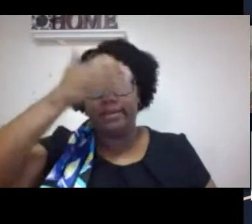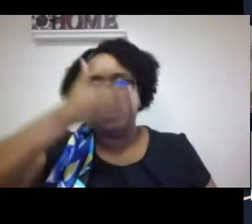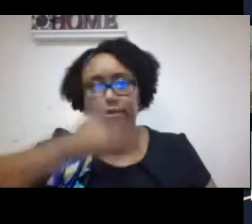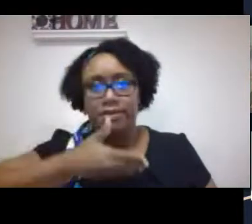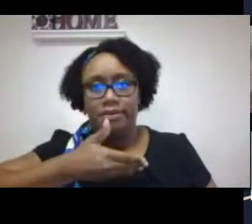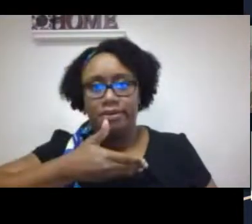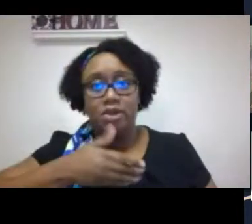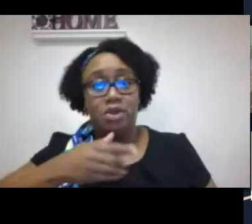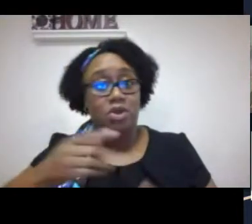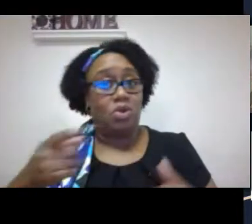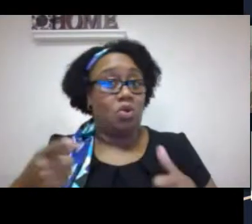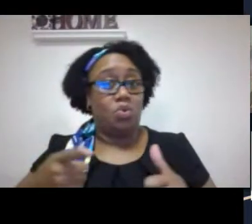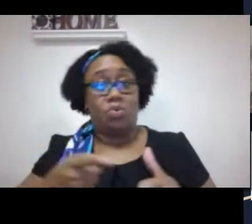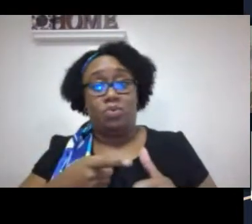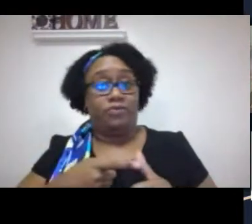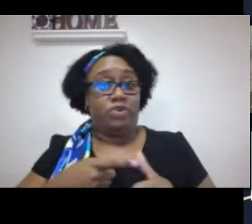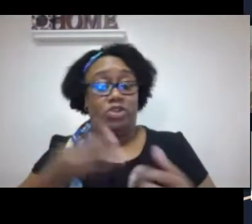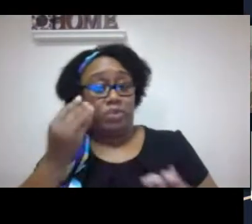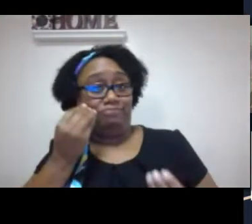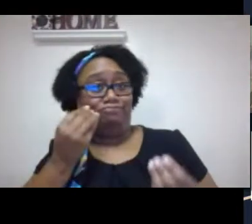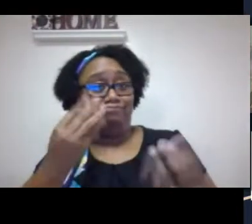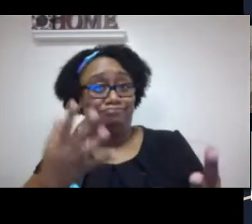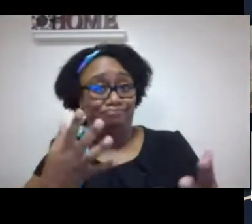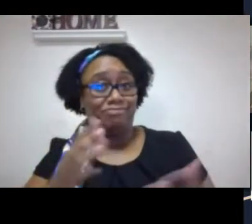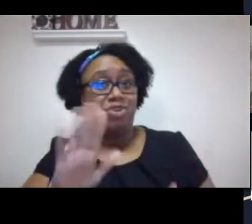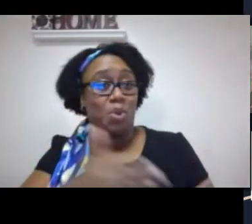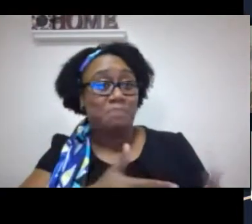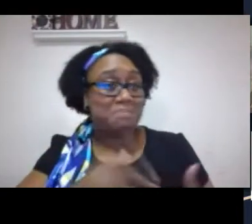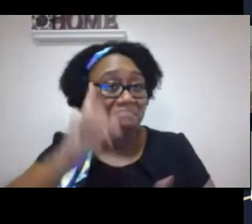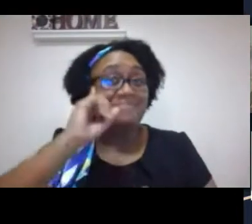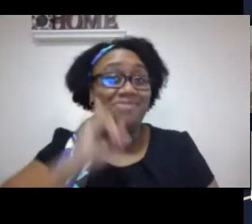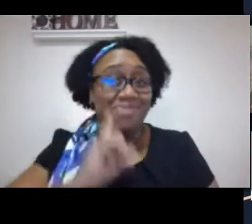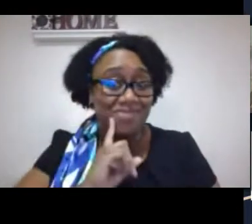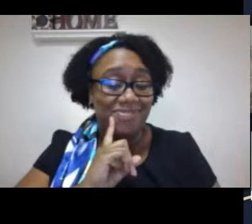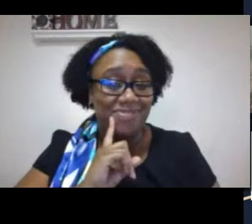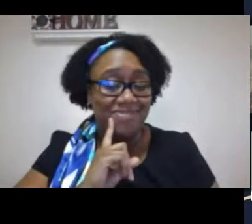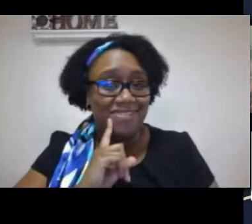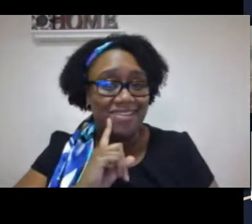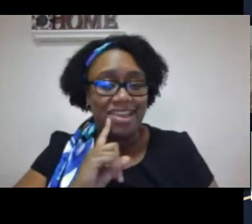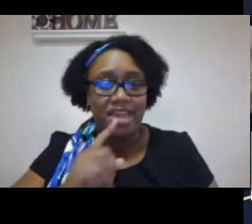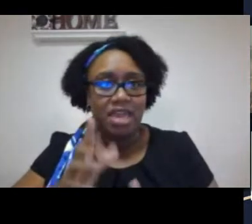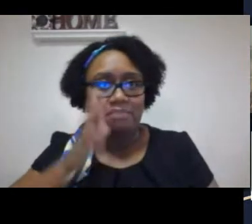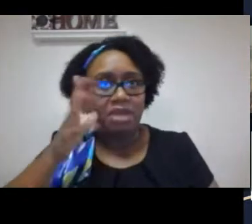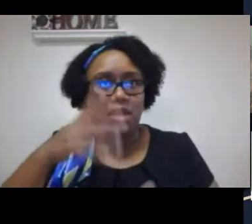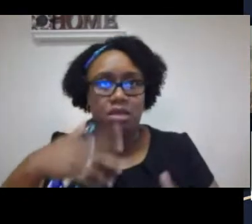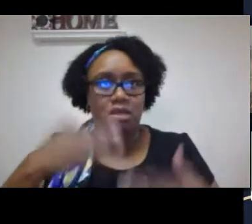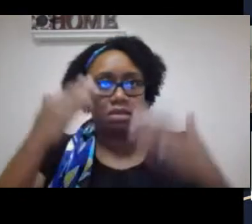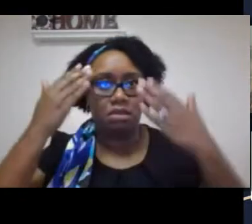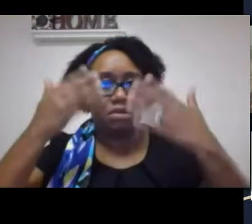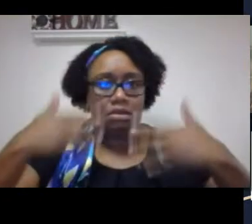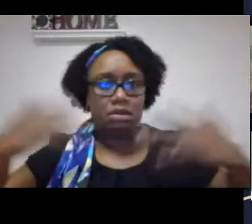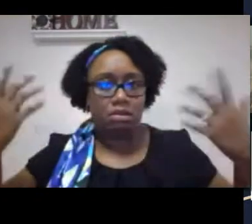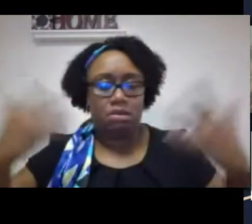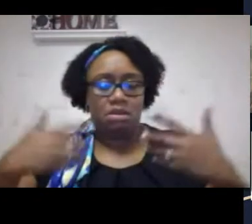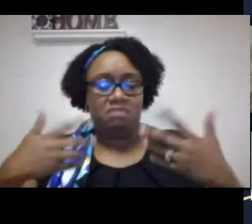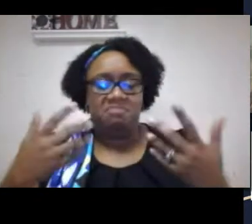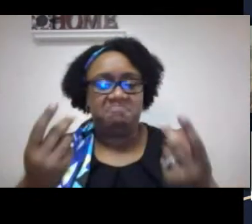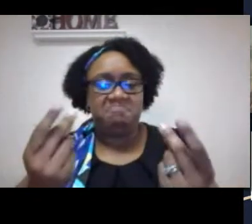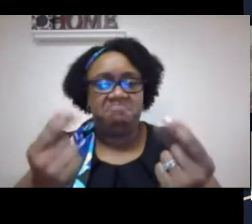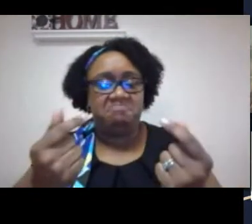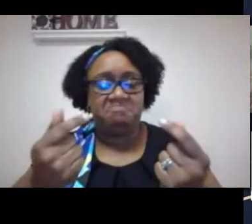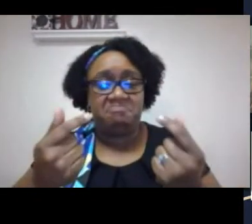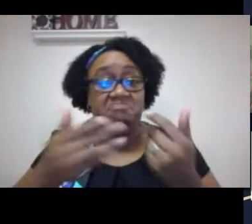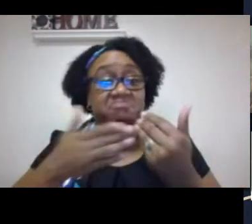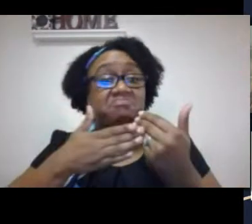We don't recognize when parents are glazed over with that first message. Your